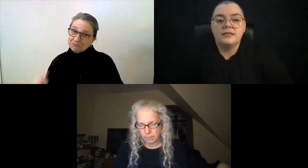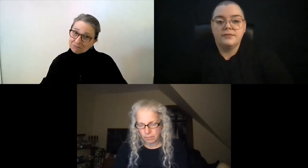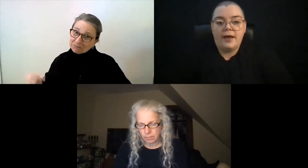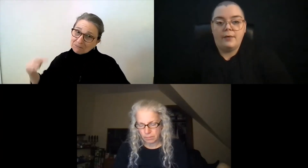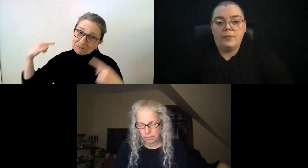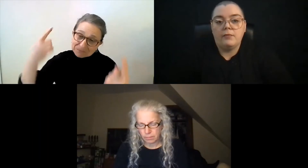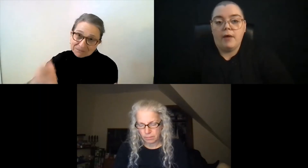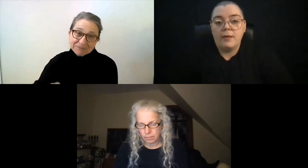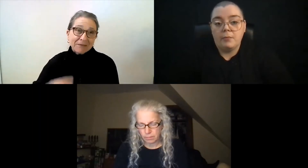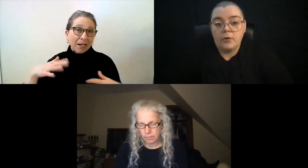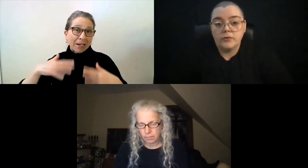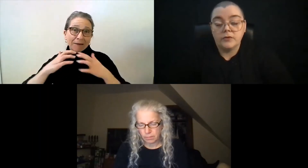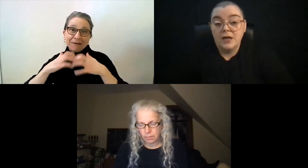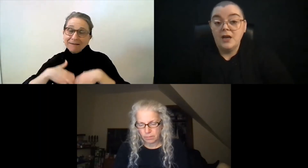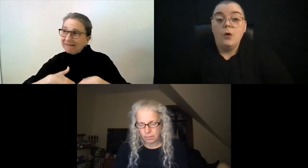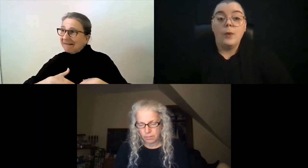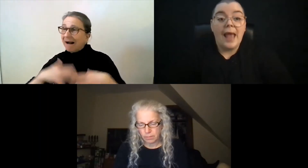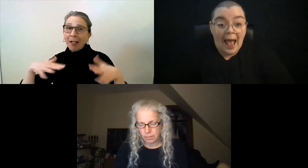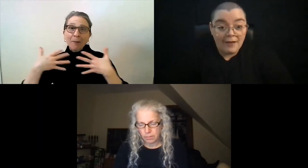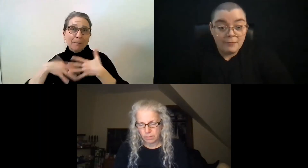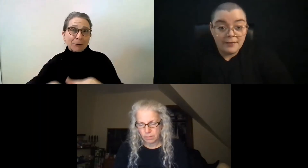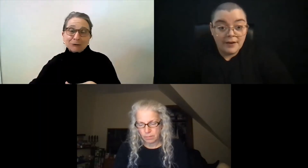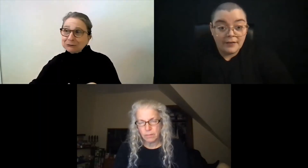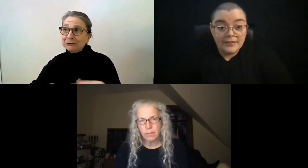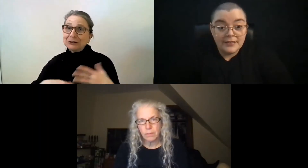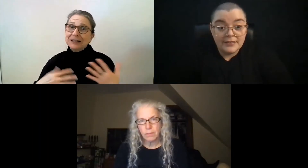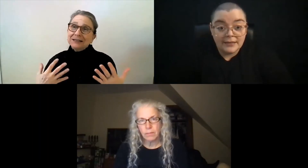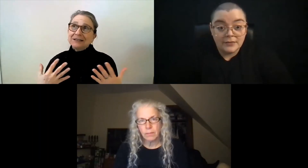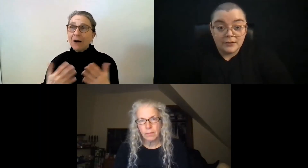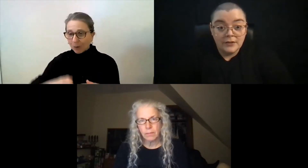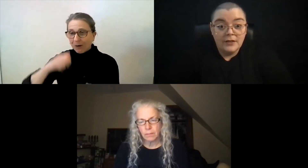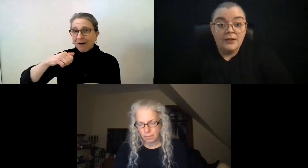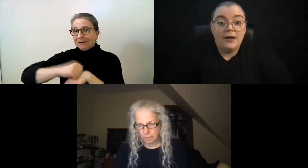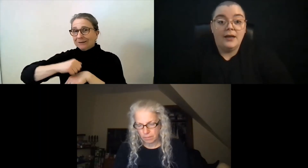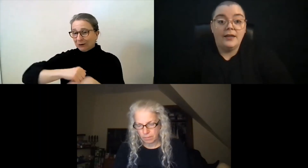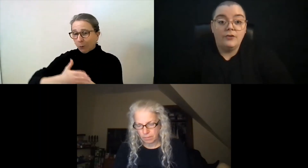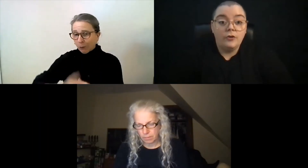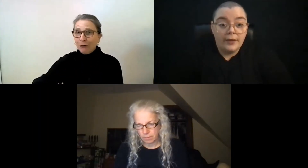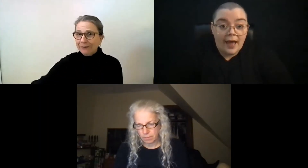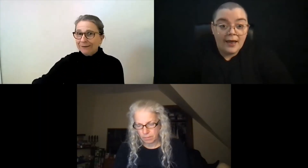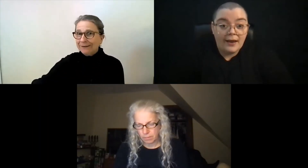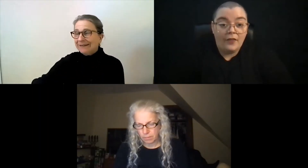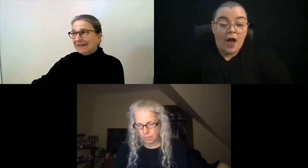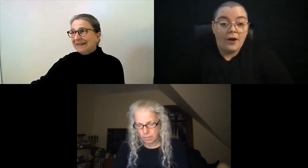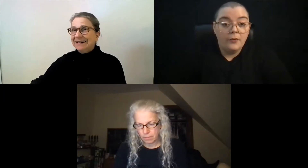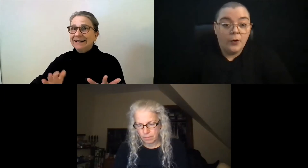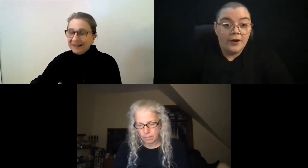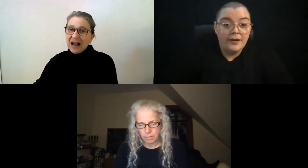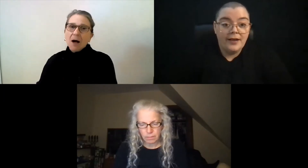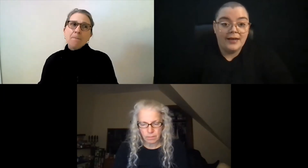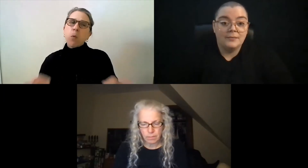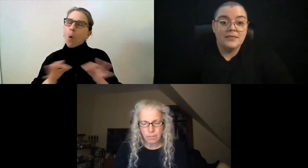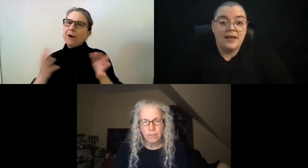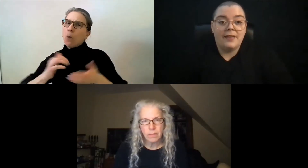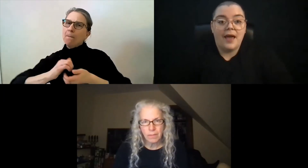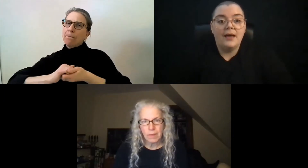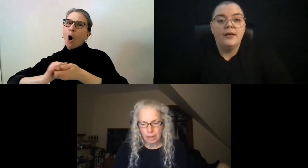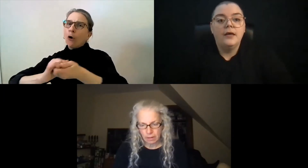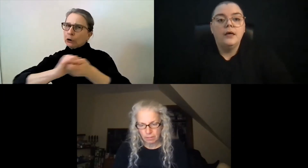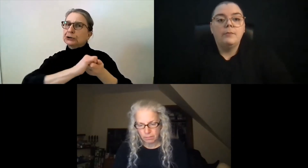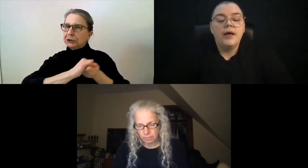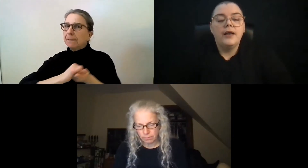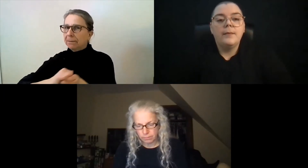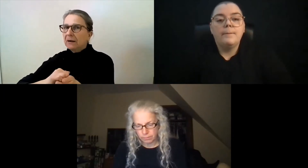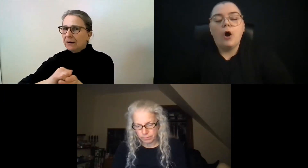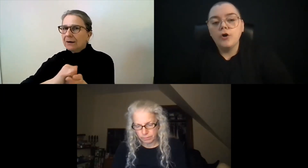able to justify it when we write proposals. We have been very successful in doing that. I'll knock on wood as I'm saying that,